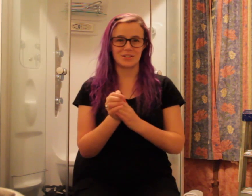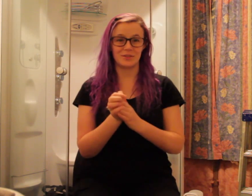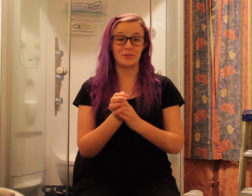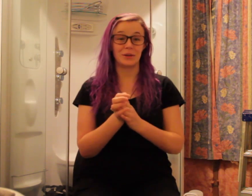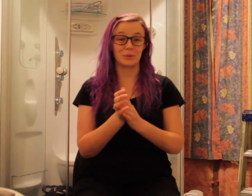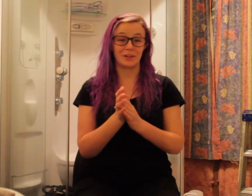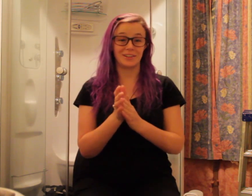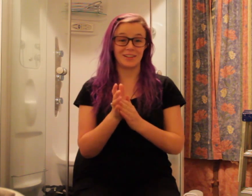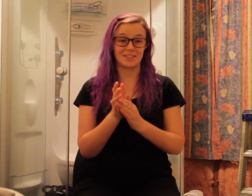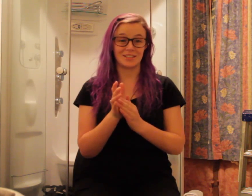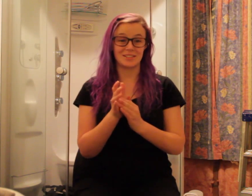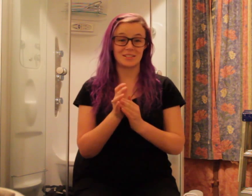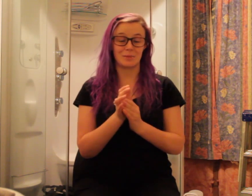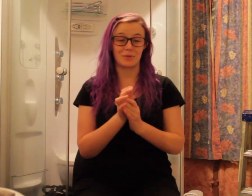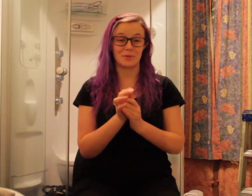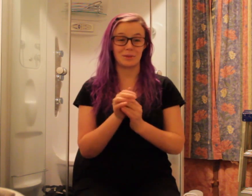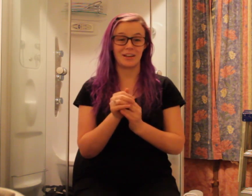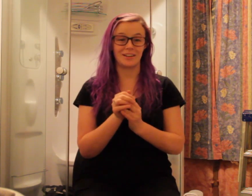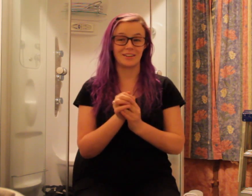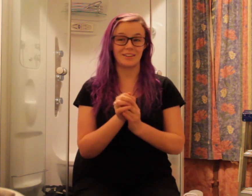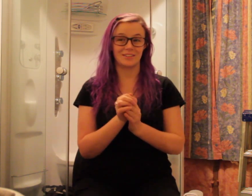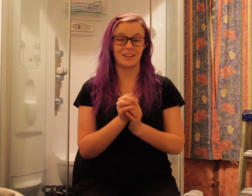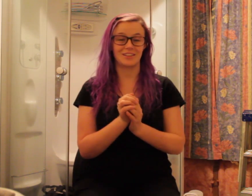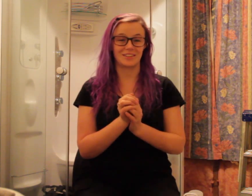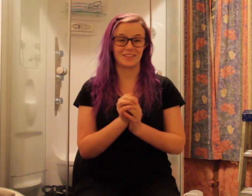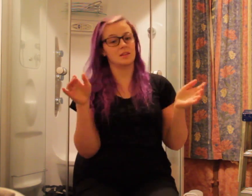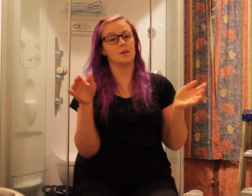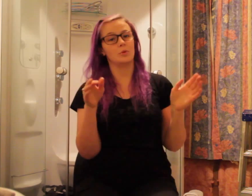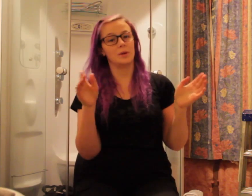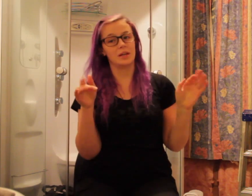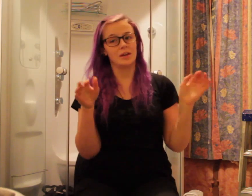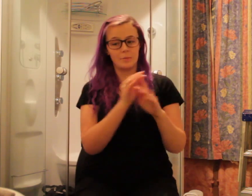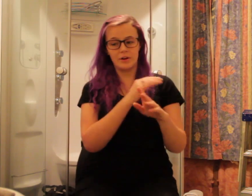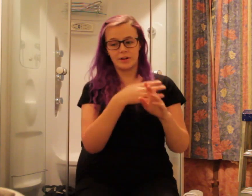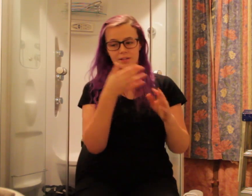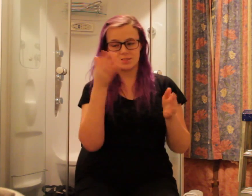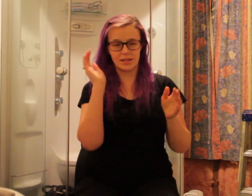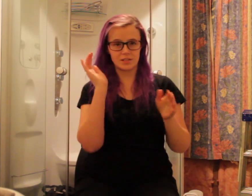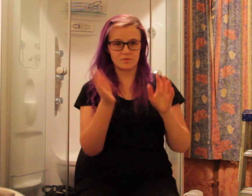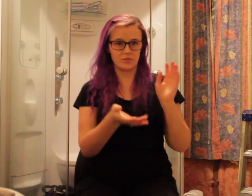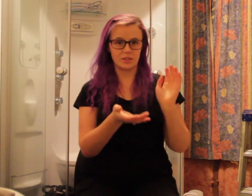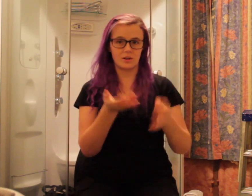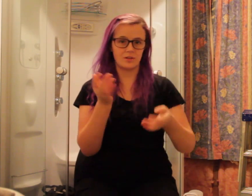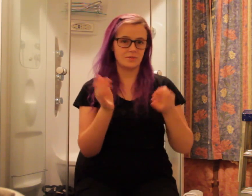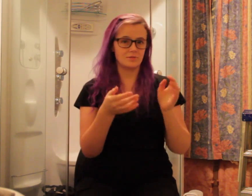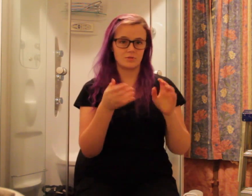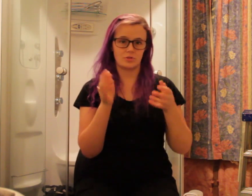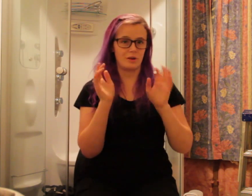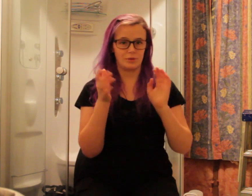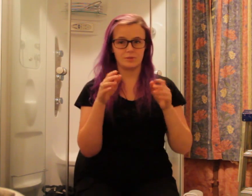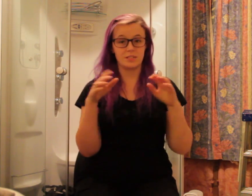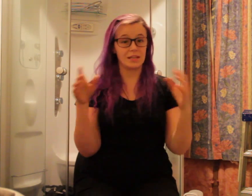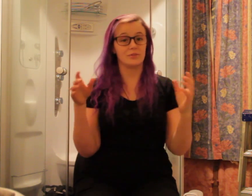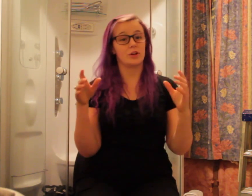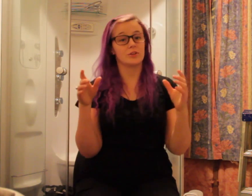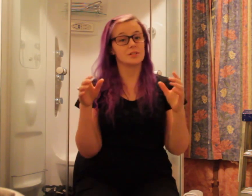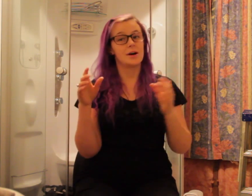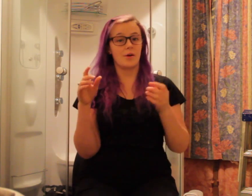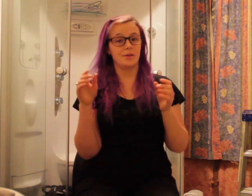actually feel real until I step off the plane in London. And there will be America slash VidCon travel daily vlogs on